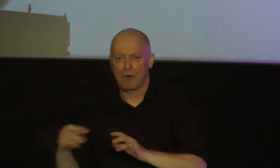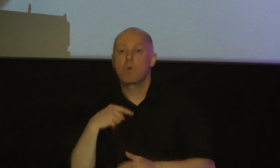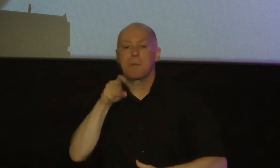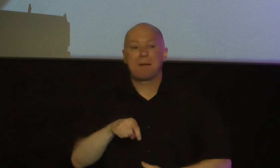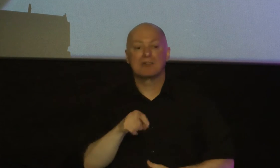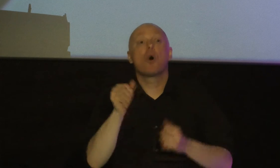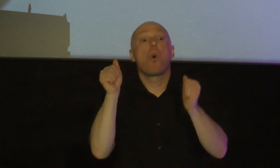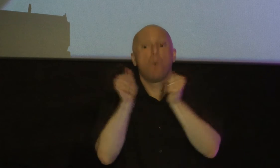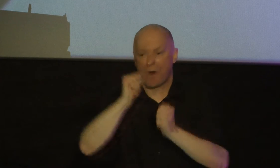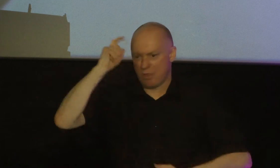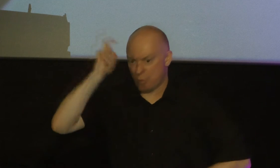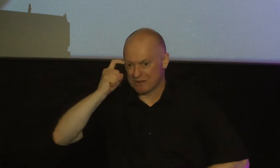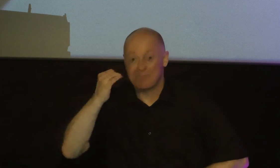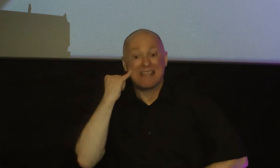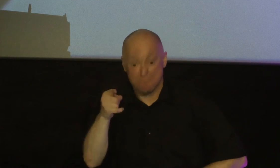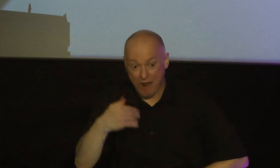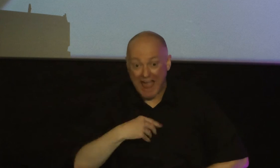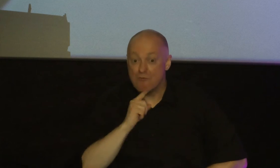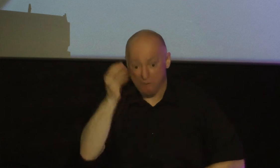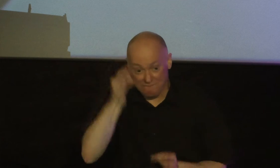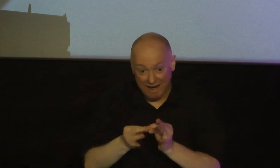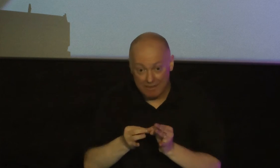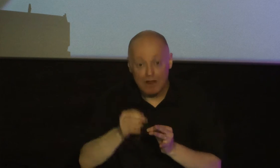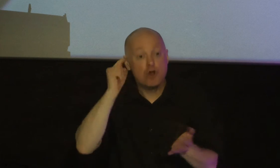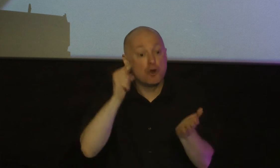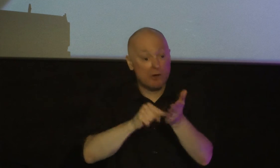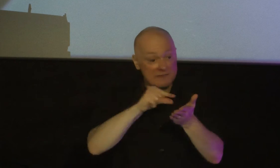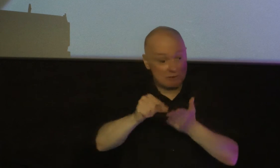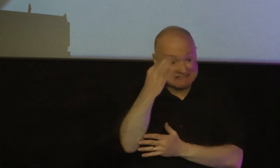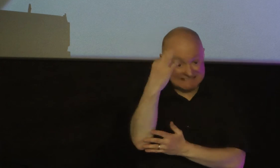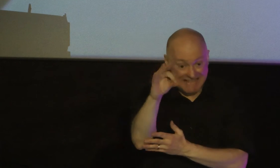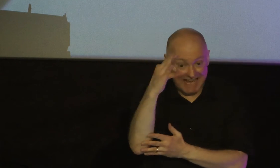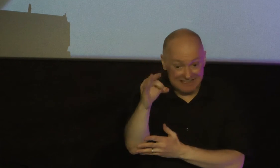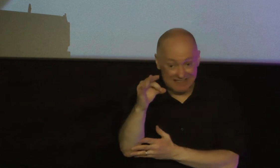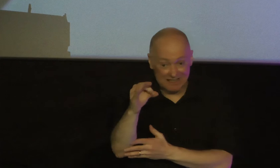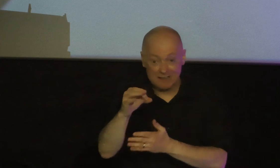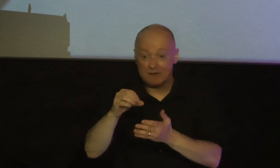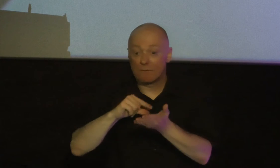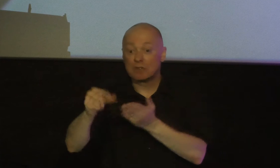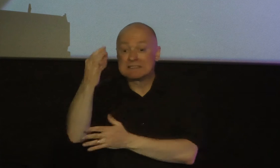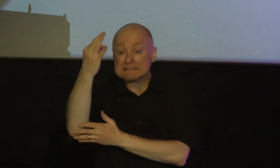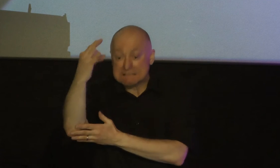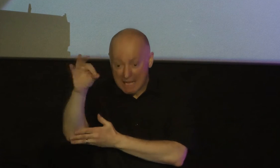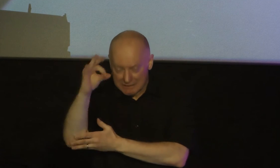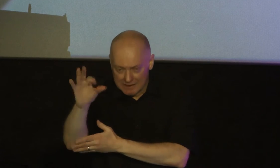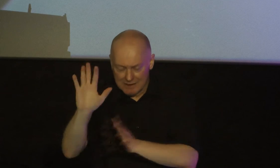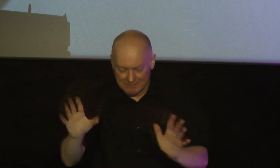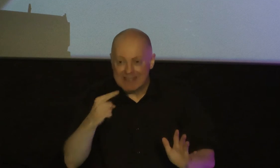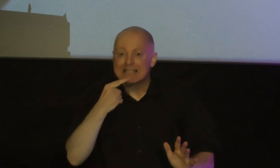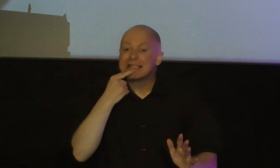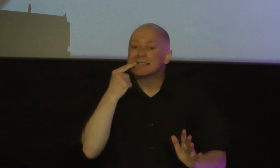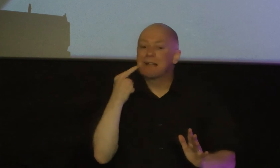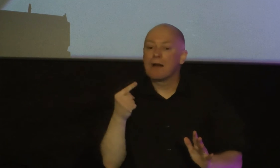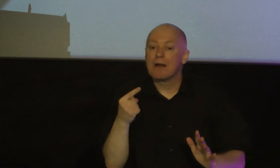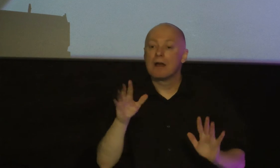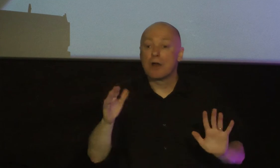if we have real faith so now notice verse 19 notice verse 19 it says this know this